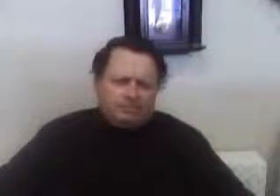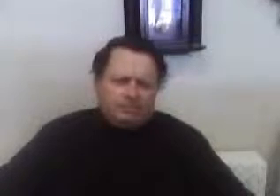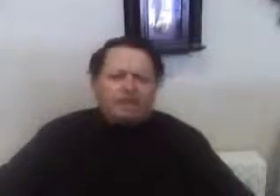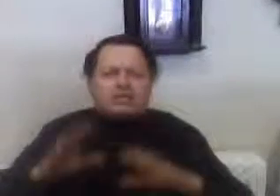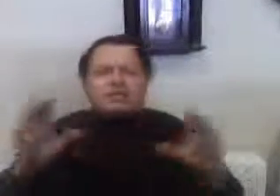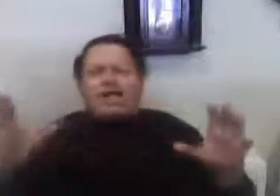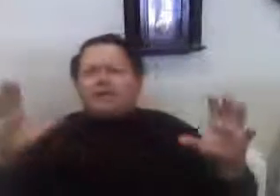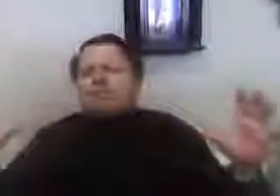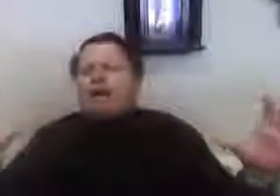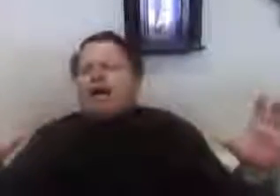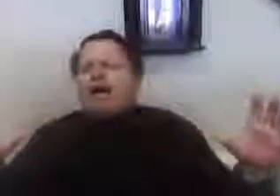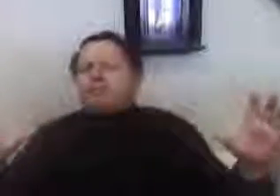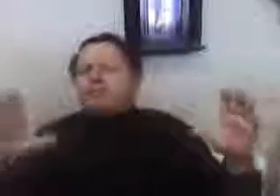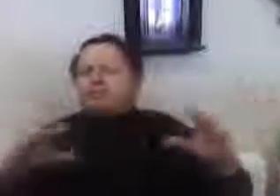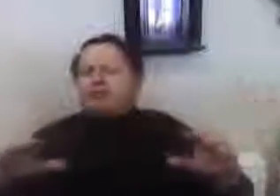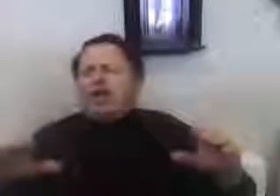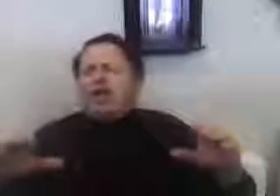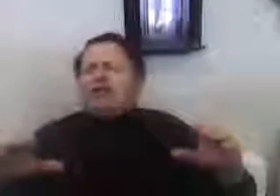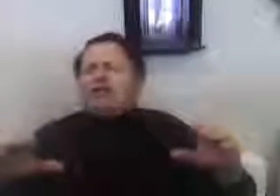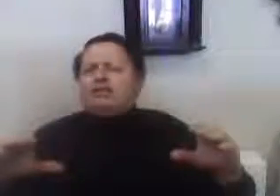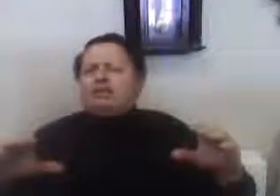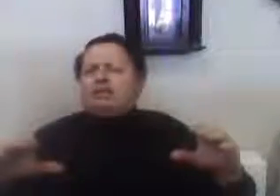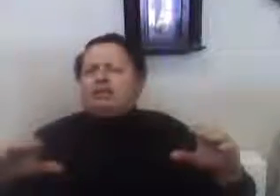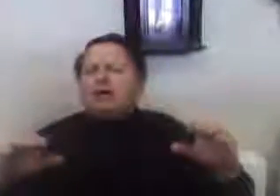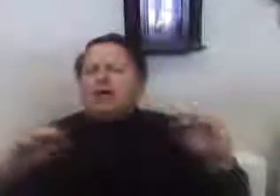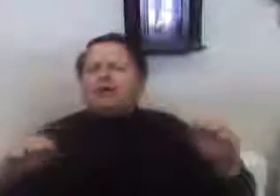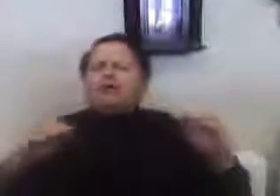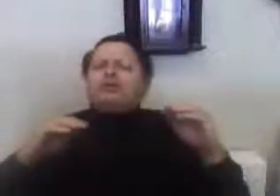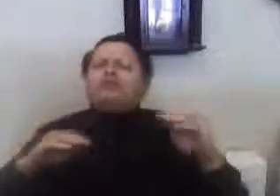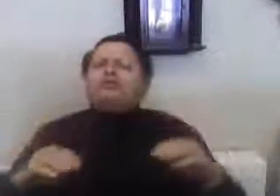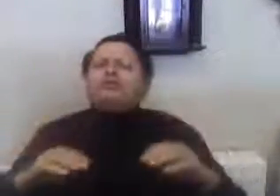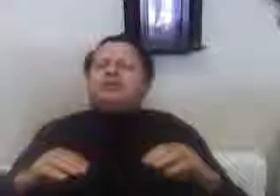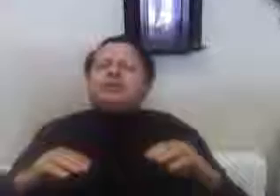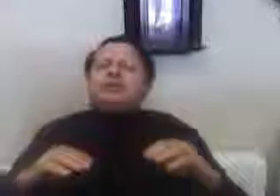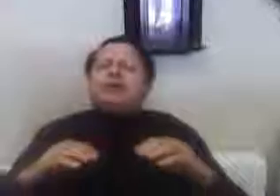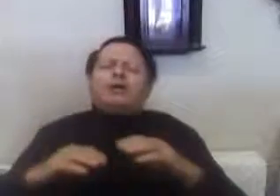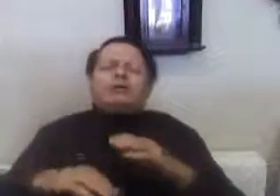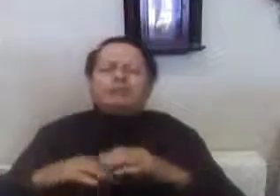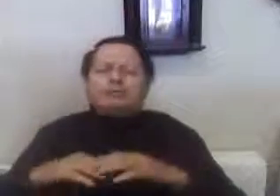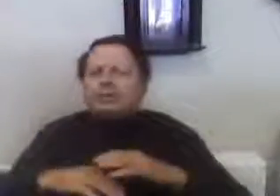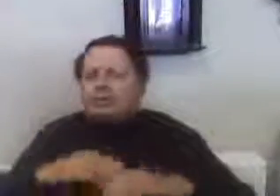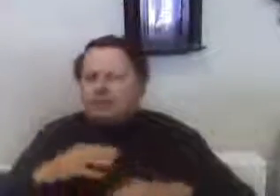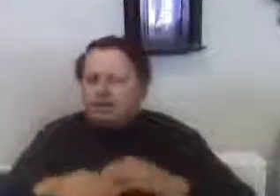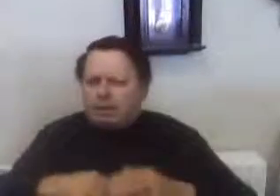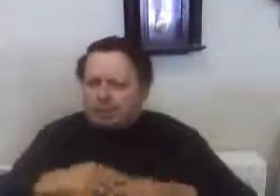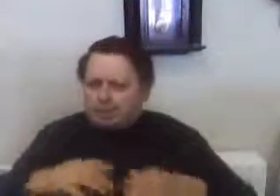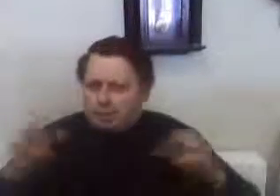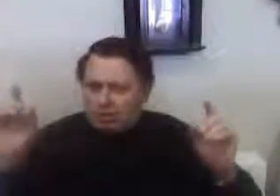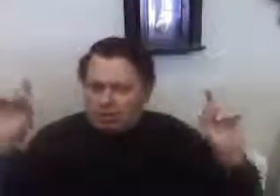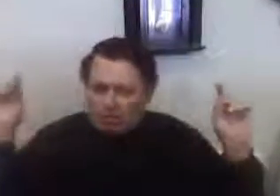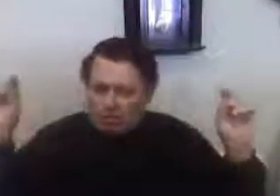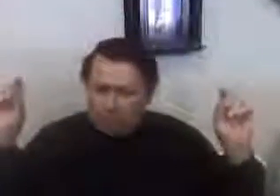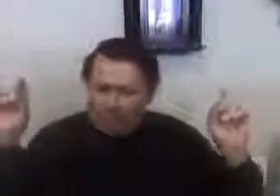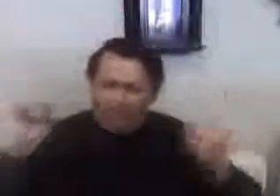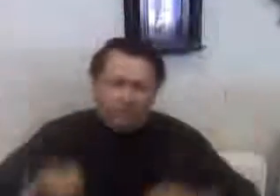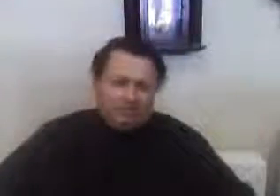At the same time, it's strange how the unions are losing their so-called power.